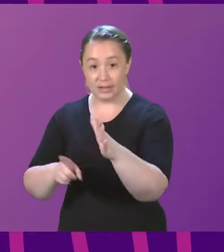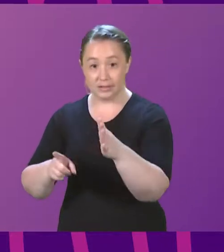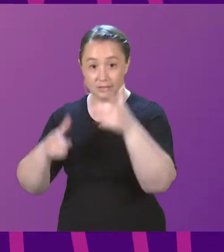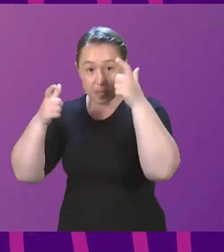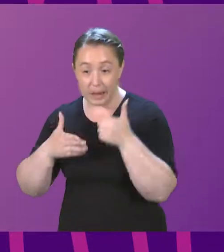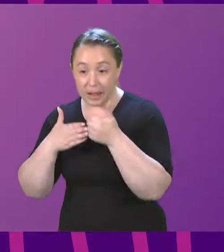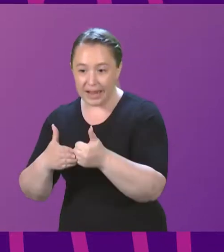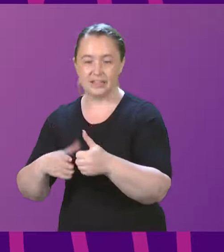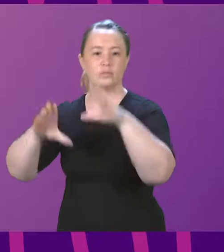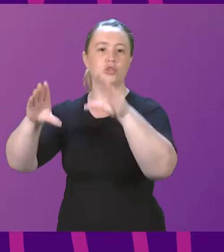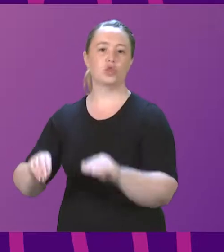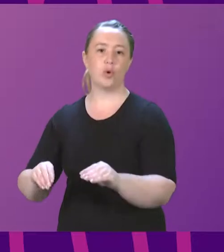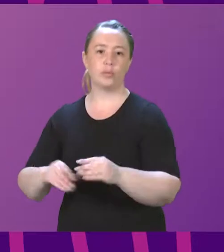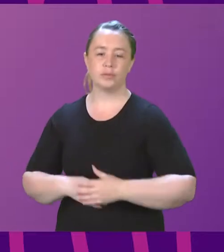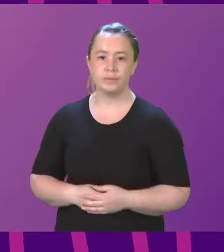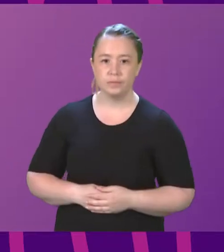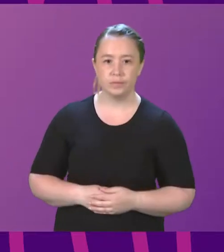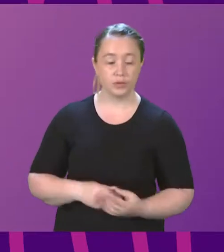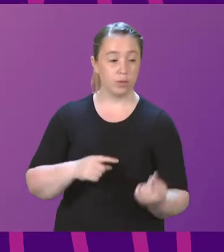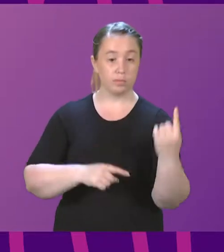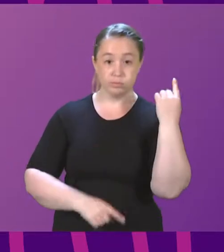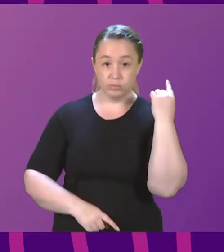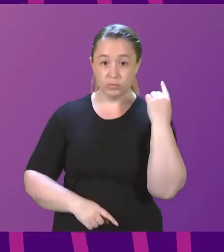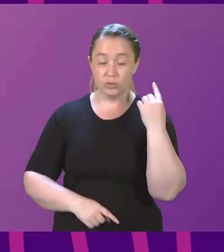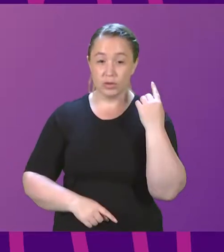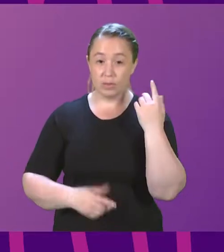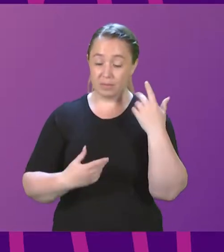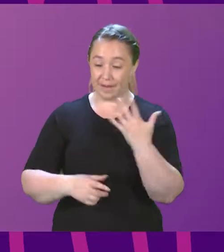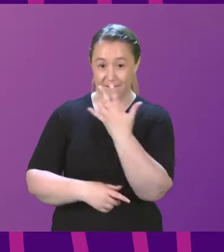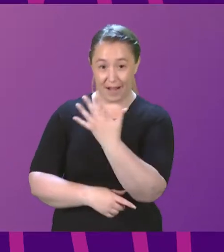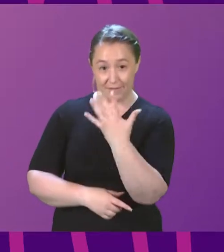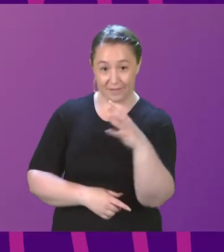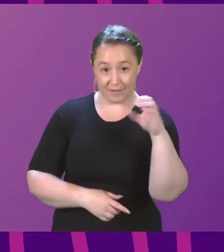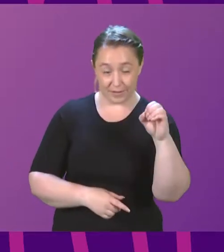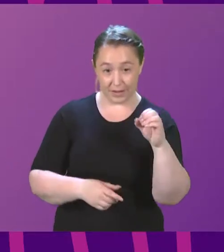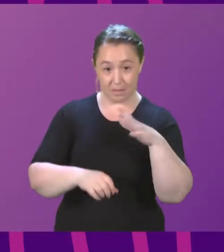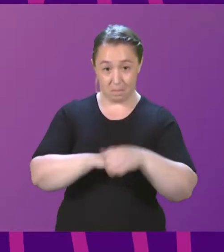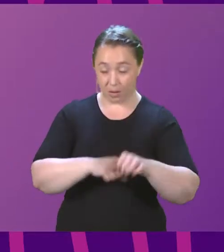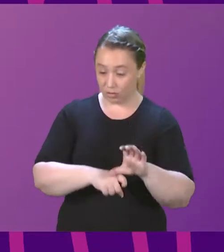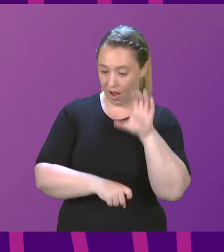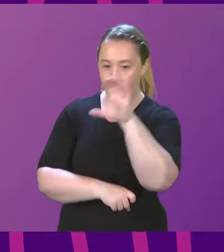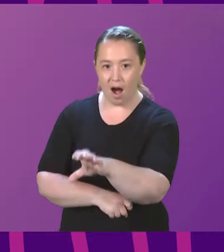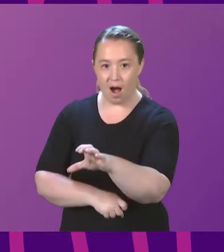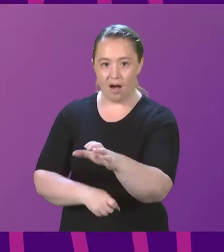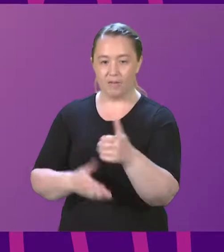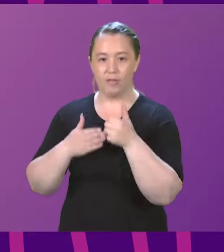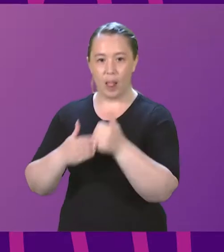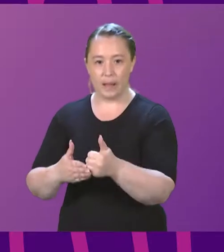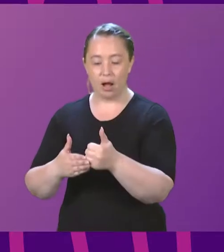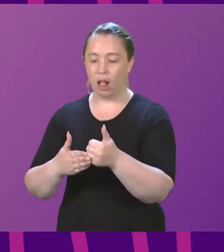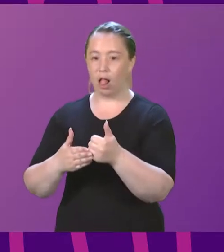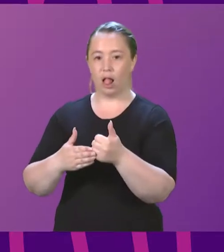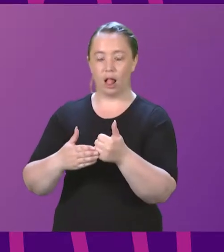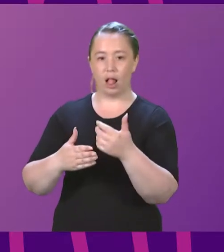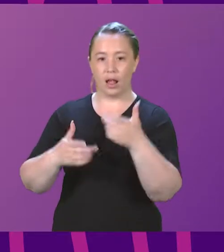1999, a summary legal aid case attracted £550, but in the year 2022, it was £550